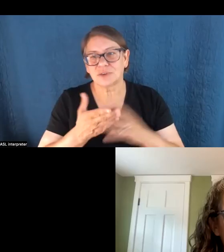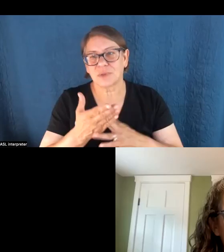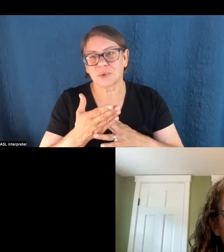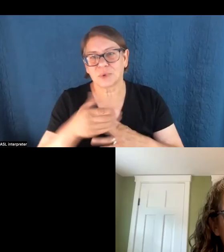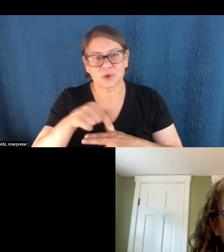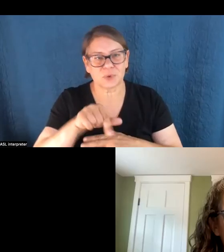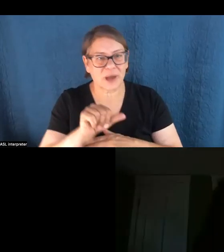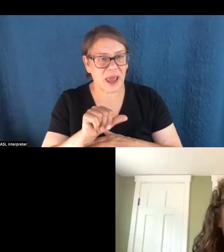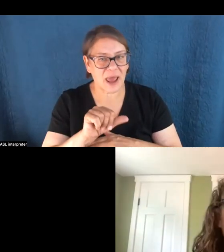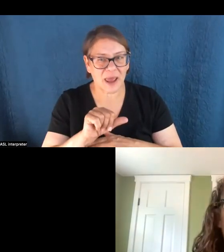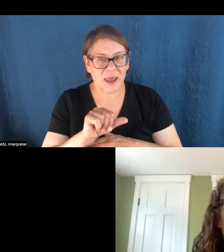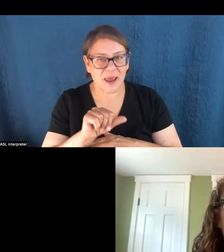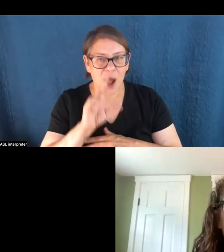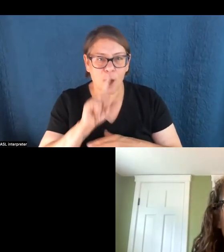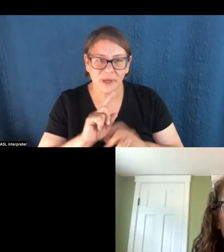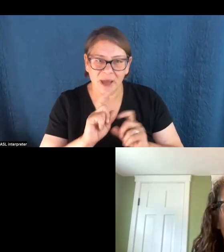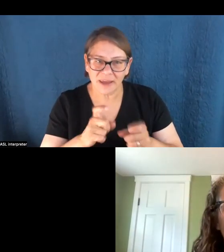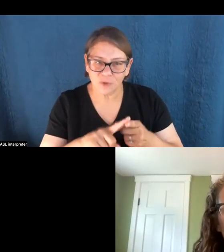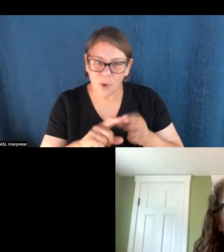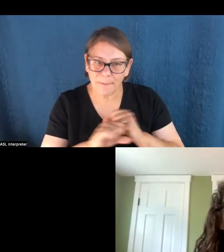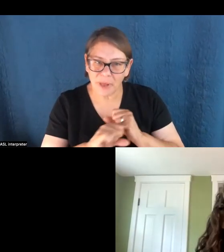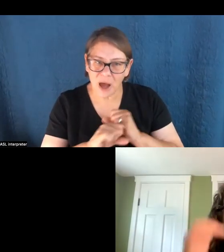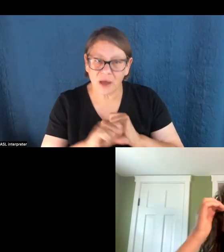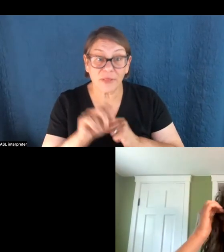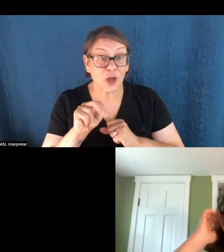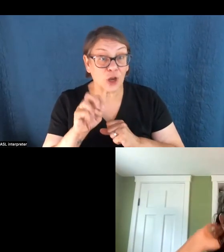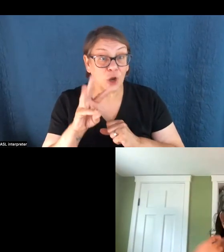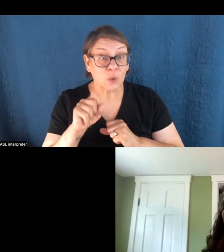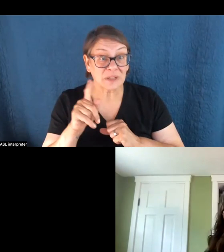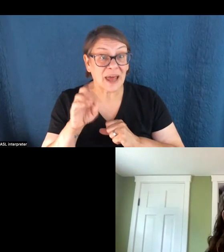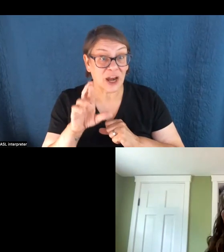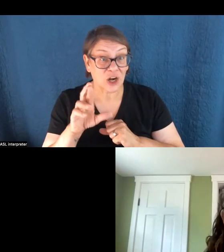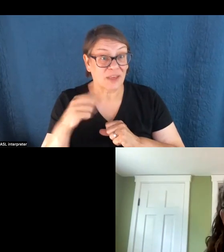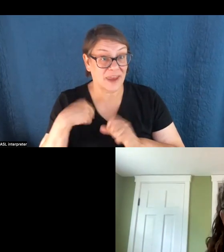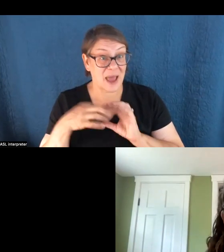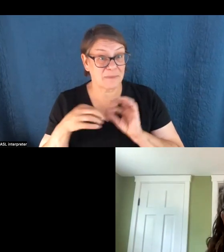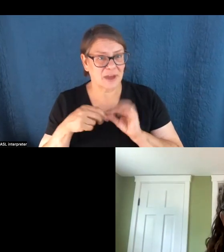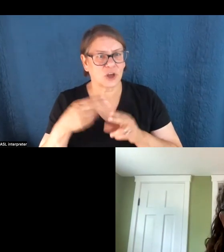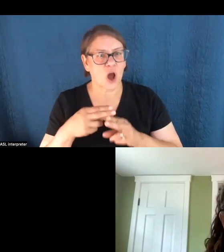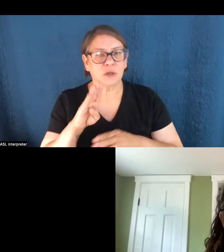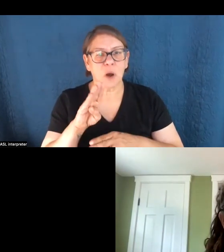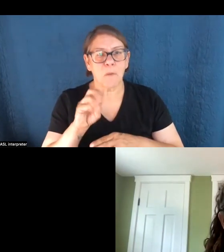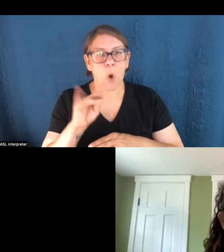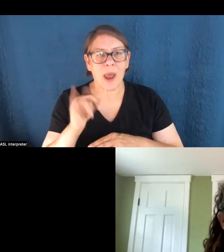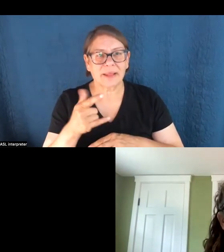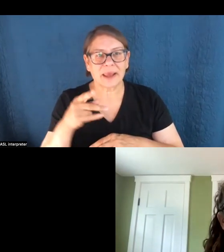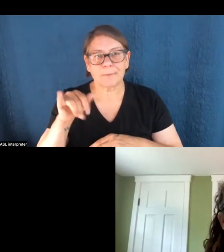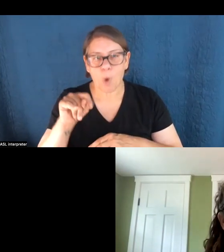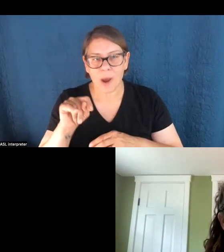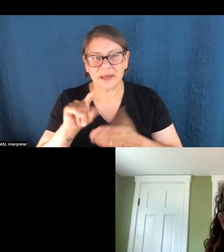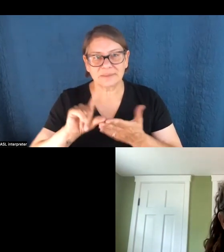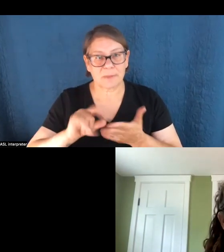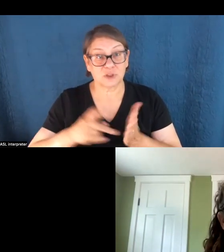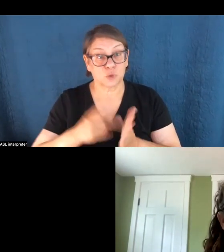if you don't mind by just doing a real quick plug here, the newsletter that Sunshine mentioned earlier and that I mentioned, it's called Boiling Point. It comes out twice a week. And if you